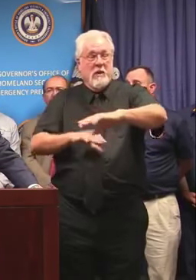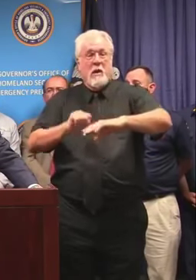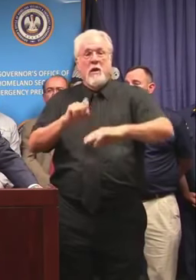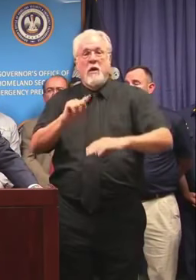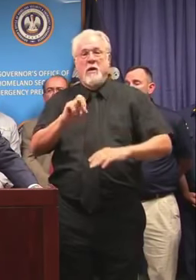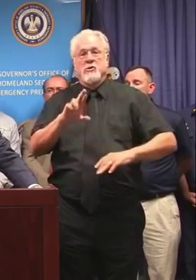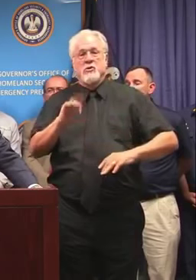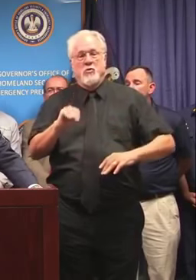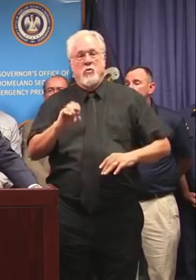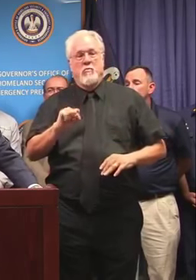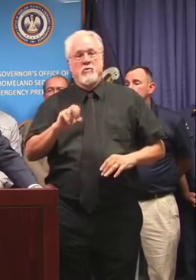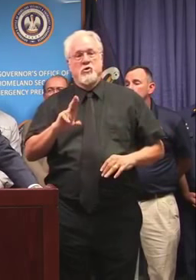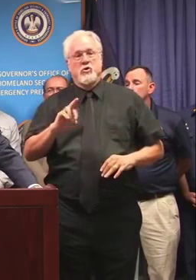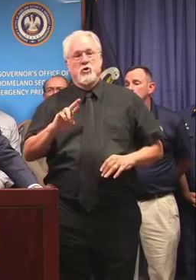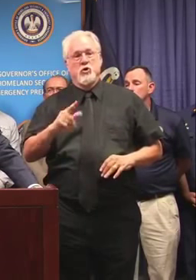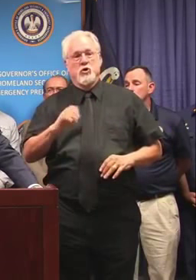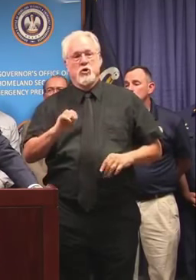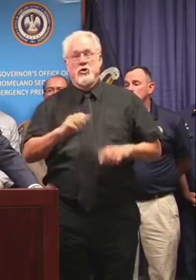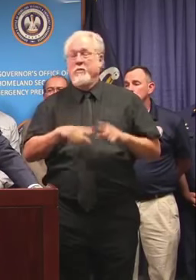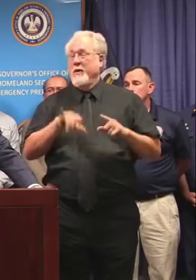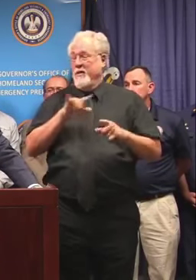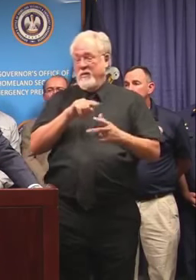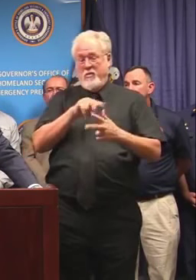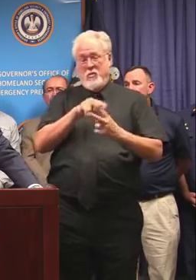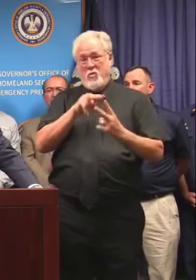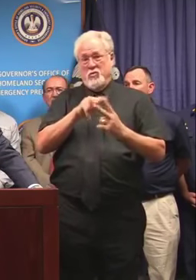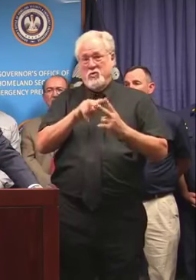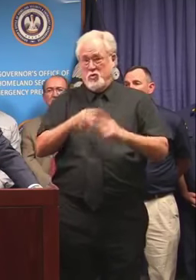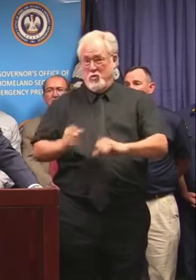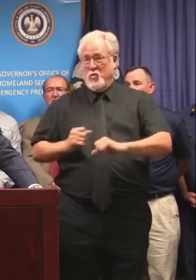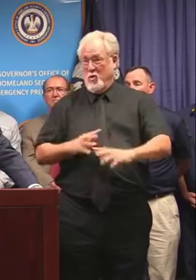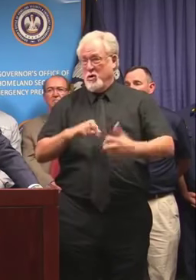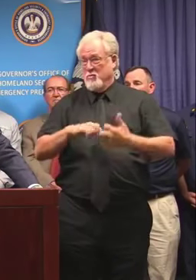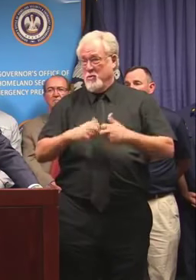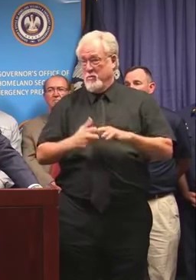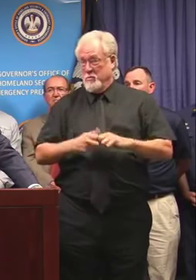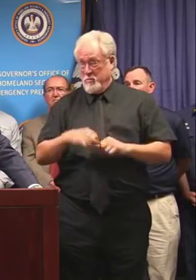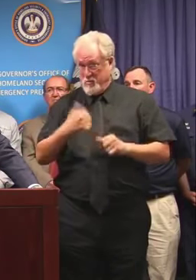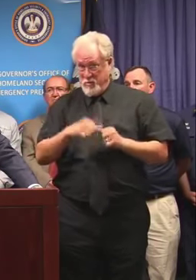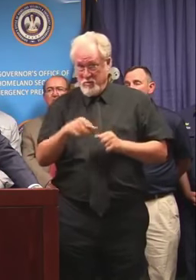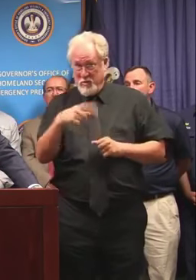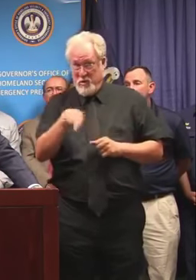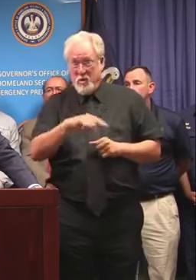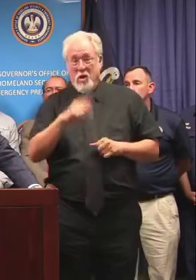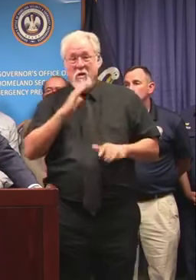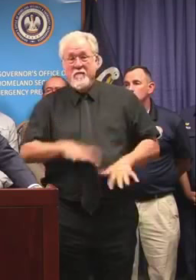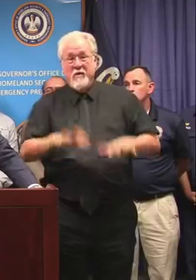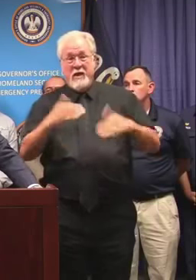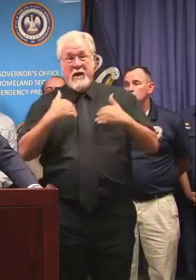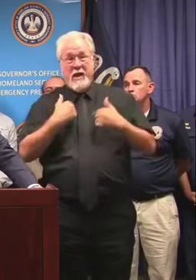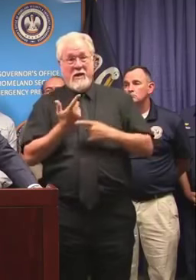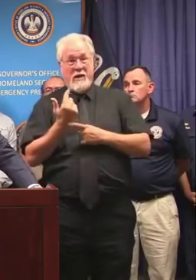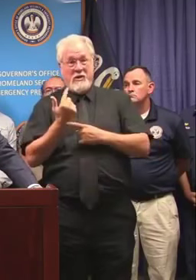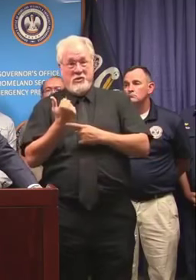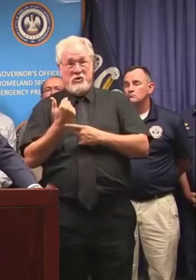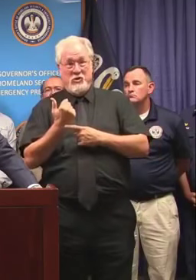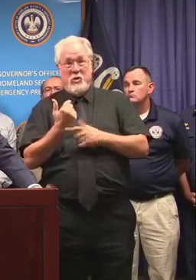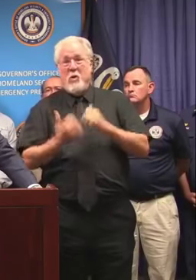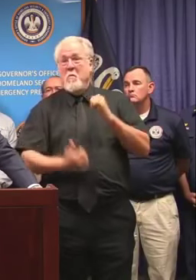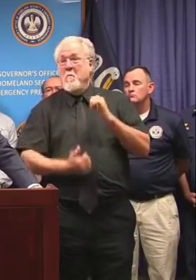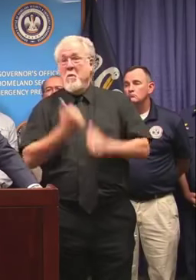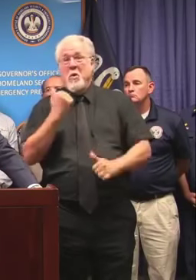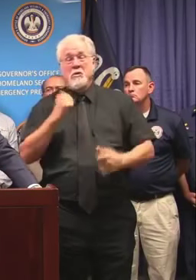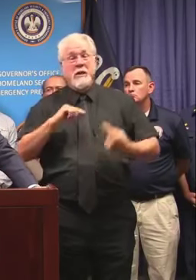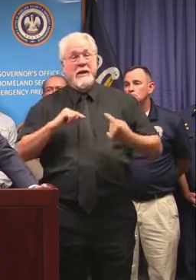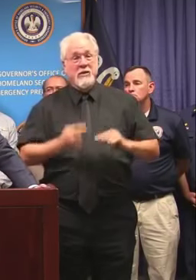those things cause an awful lot of problems. And I will remind people that in the flooding we had here last year, most of